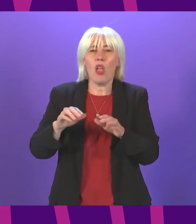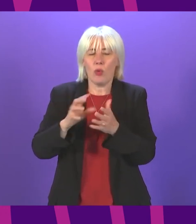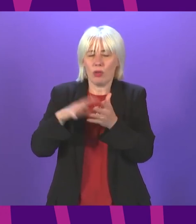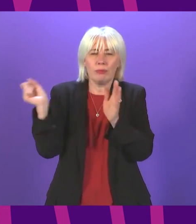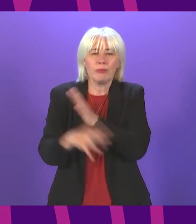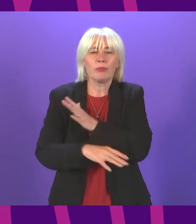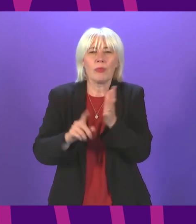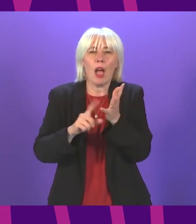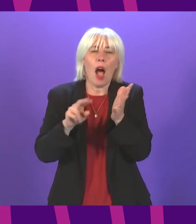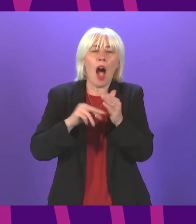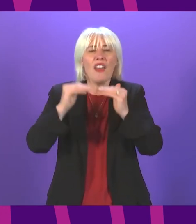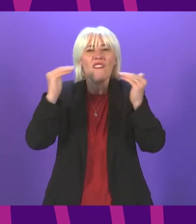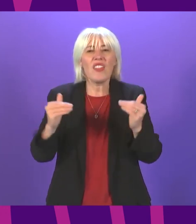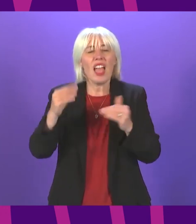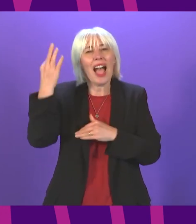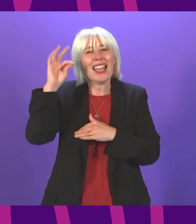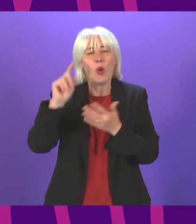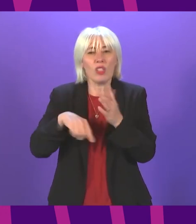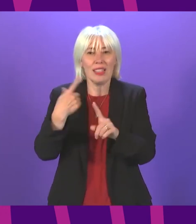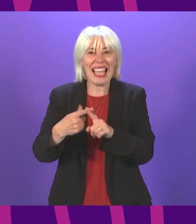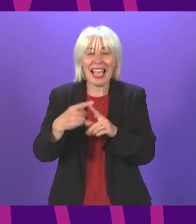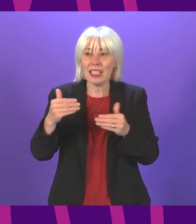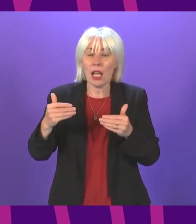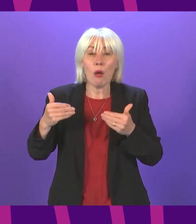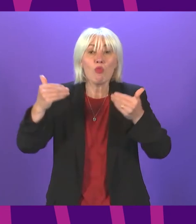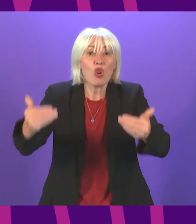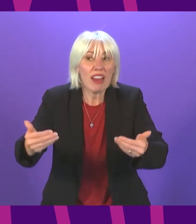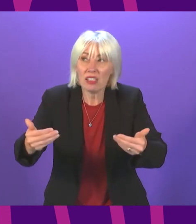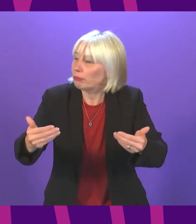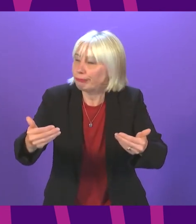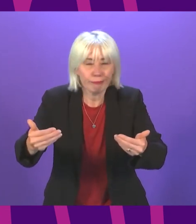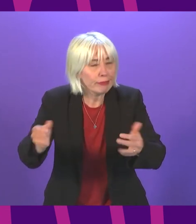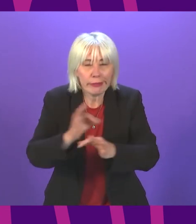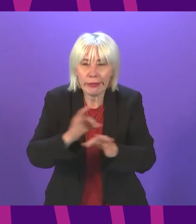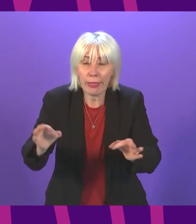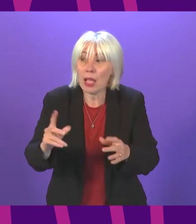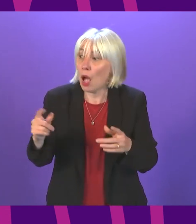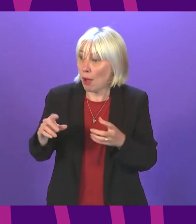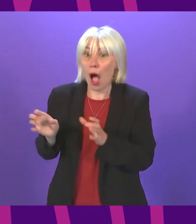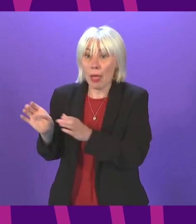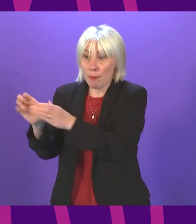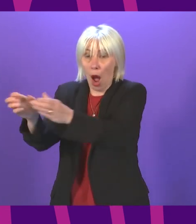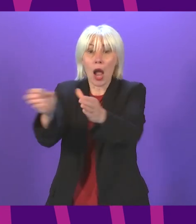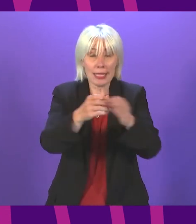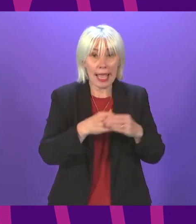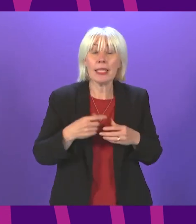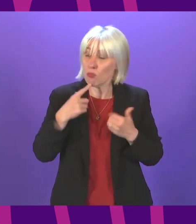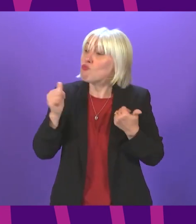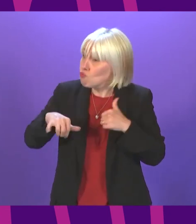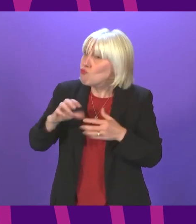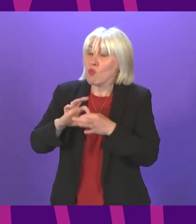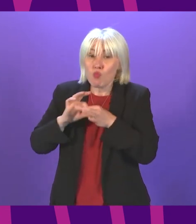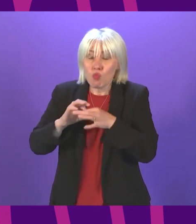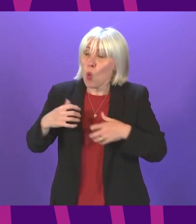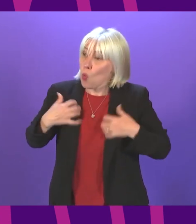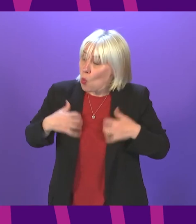we've seen zero progress on that even when there has been cross-party willingness to work with the SNP government to